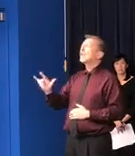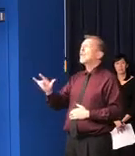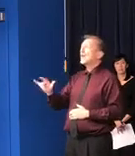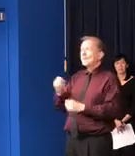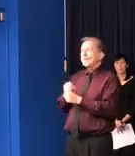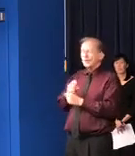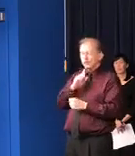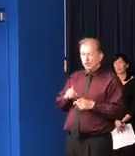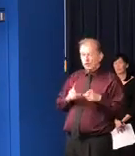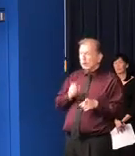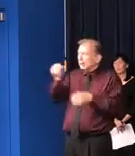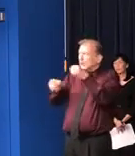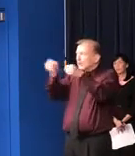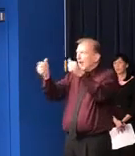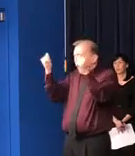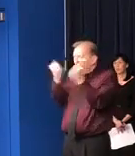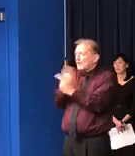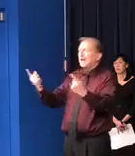everybody.